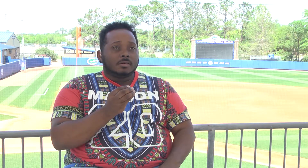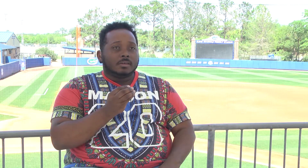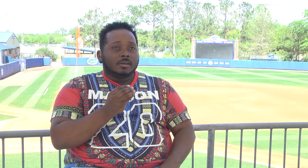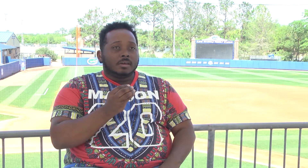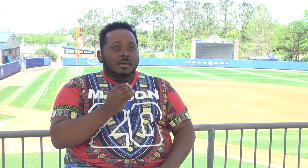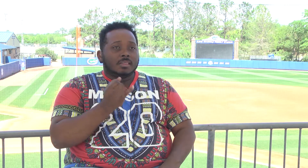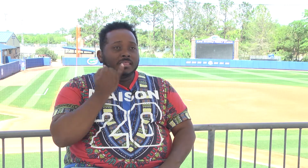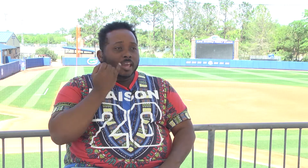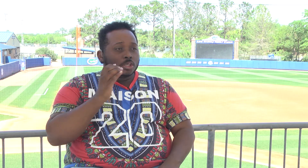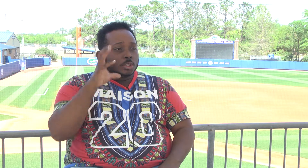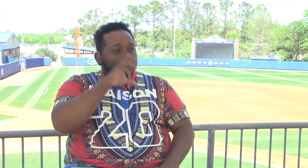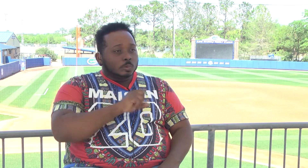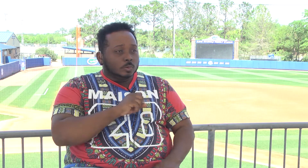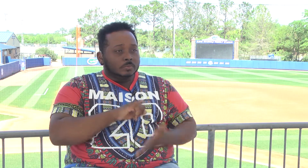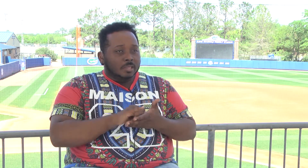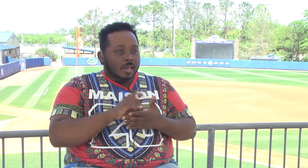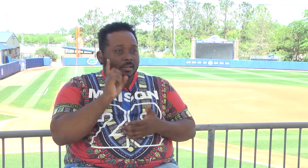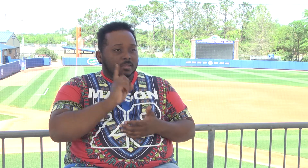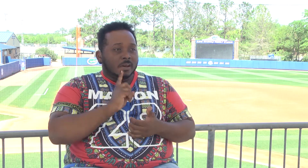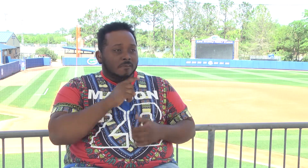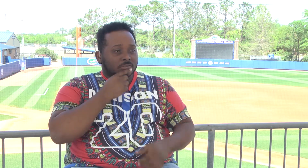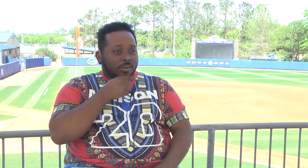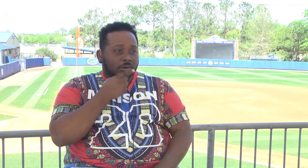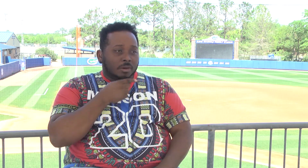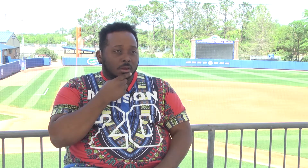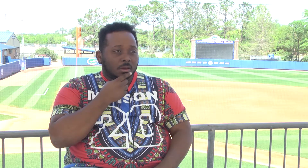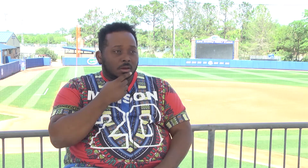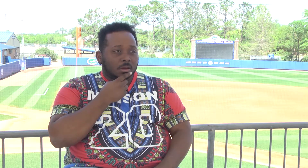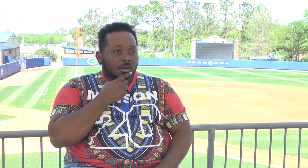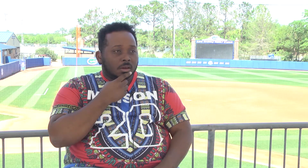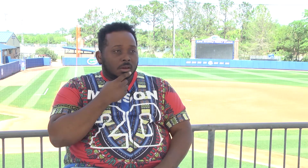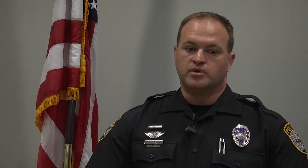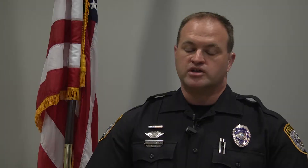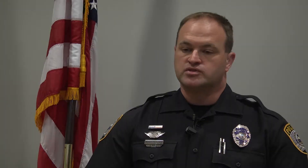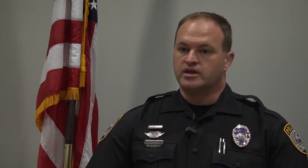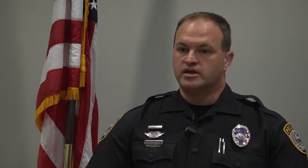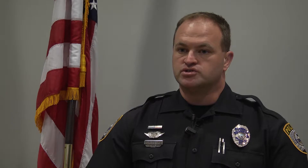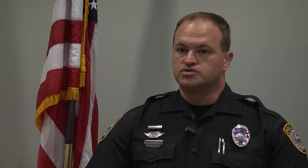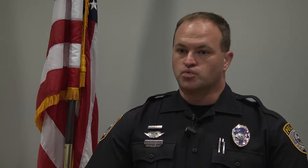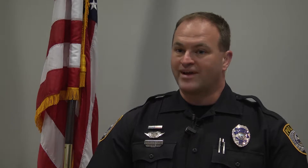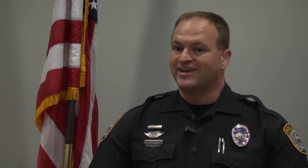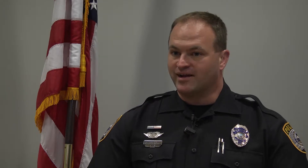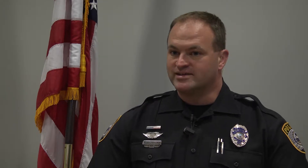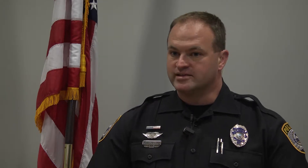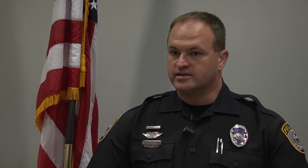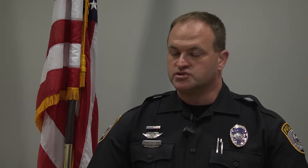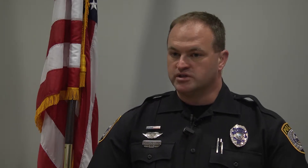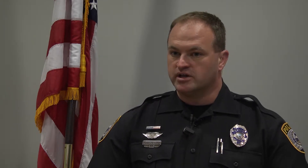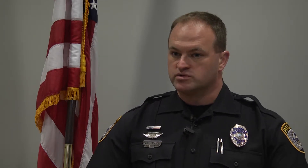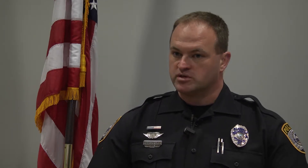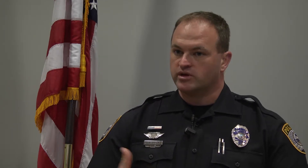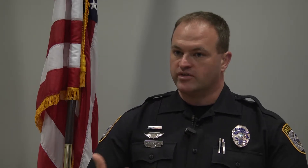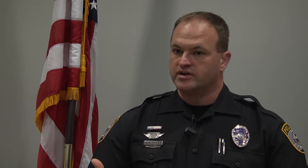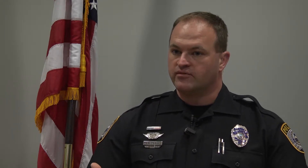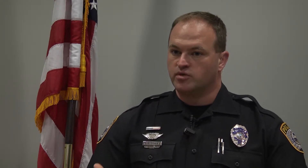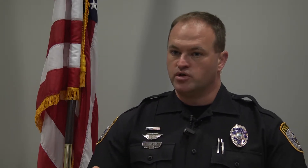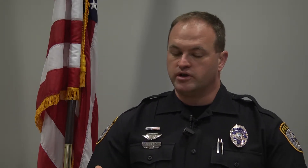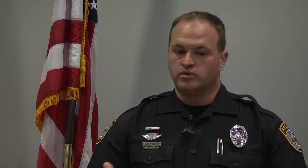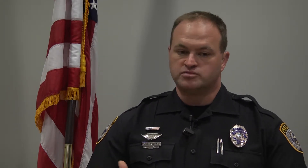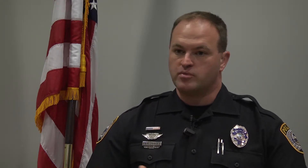And they assume that deaf is hearing. The biggest thing is just recognizing that you're dealing with someone in the deaf community, which may